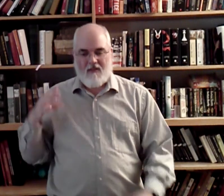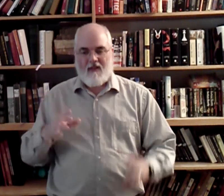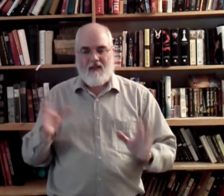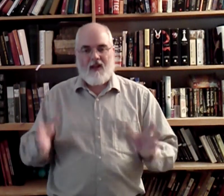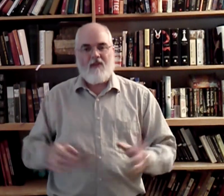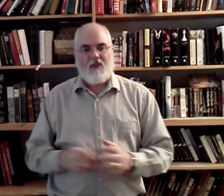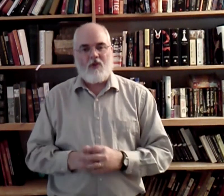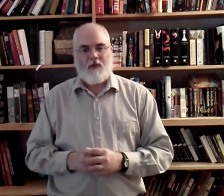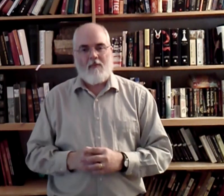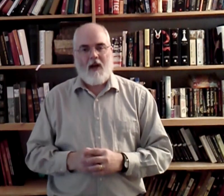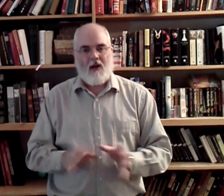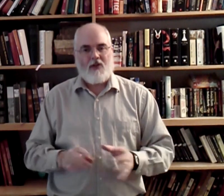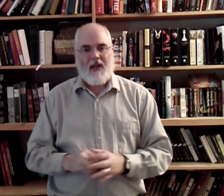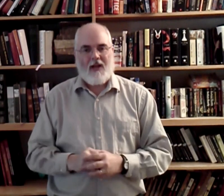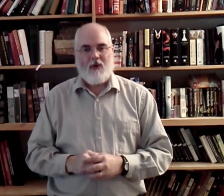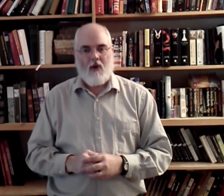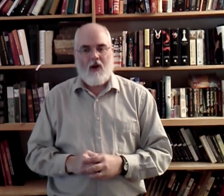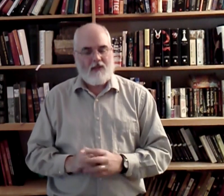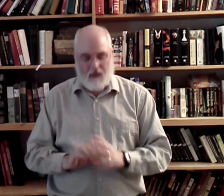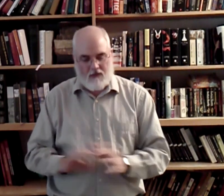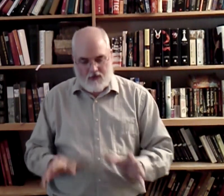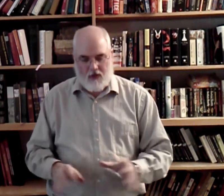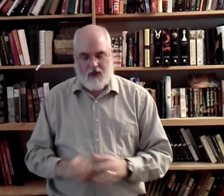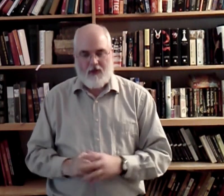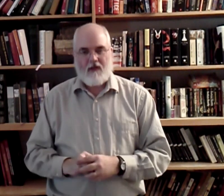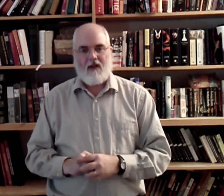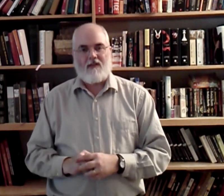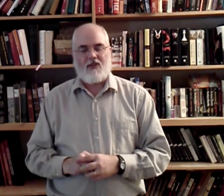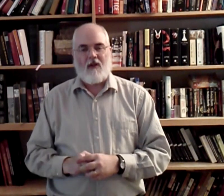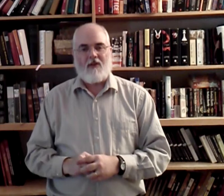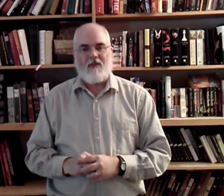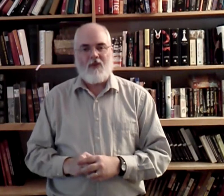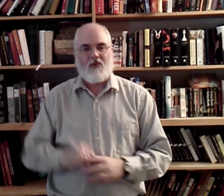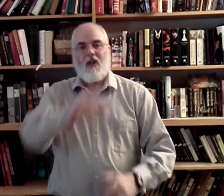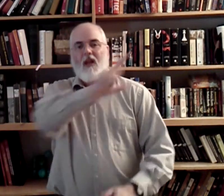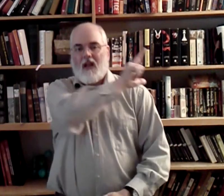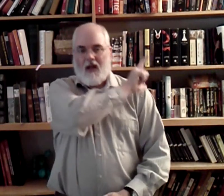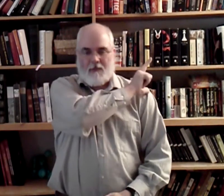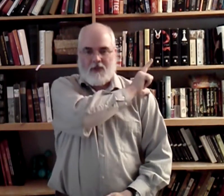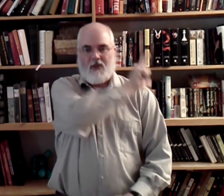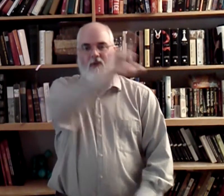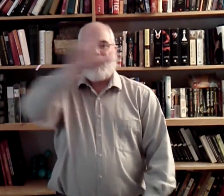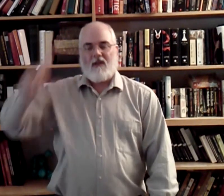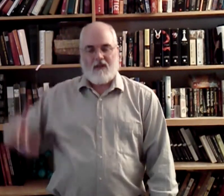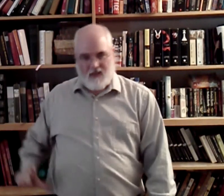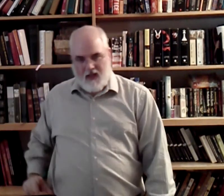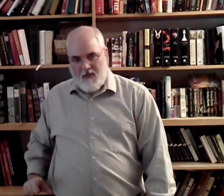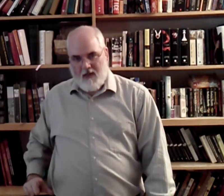Get confused for everybody. I'm not gonna show you how to do it wrong. Cause then I'll surely do it. I'll surely confuse you. Opposite shoulder. Same hip.